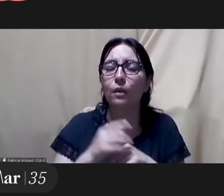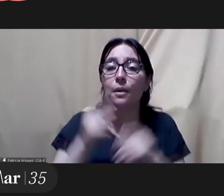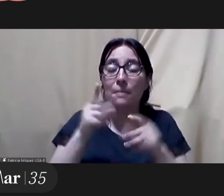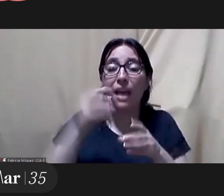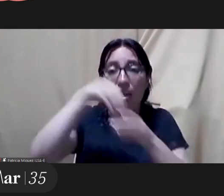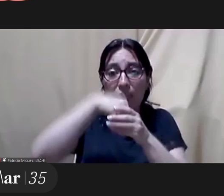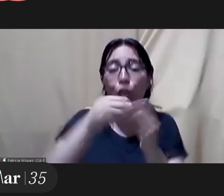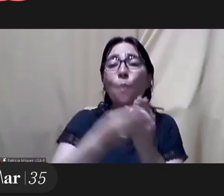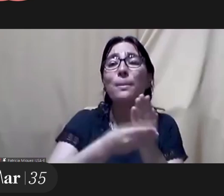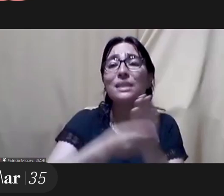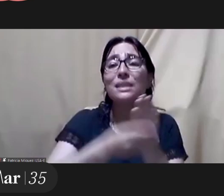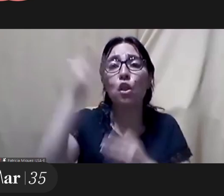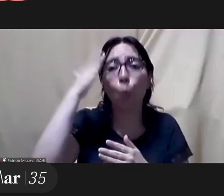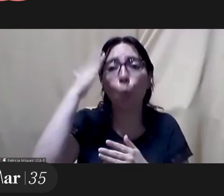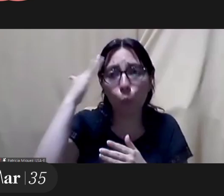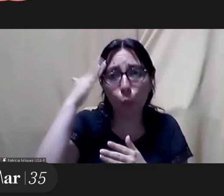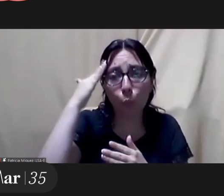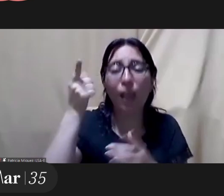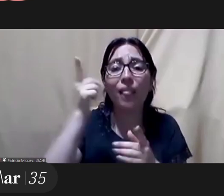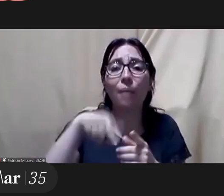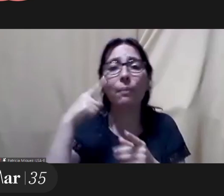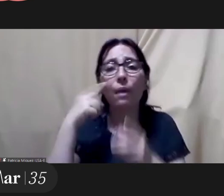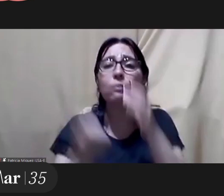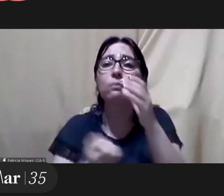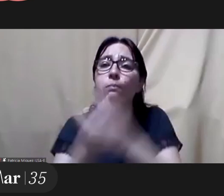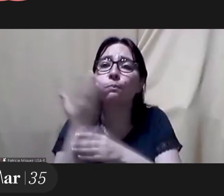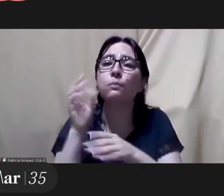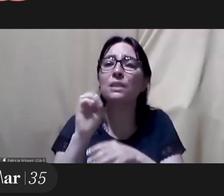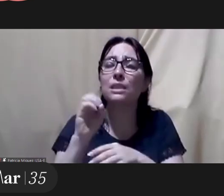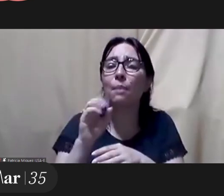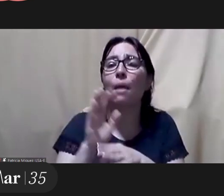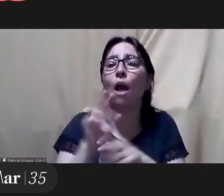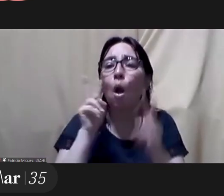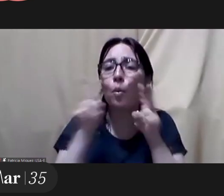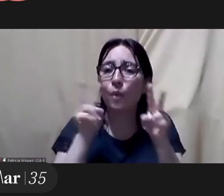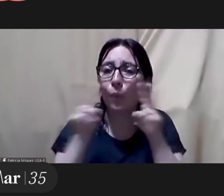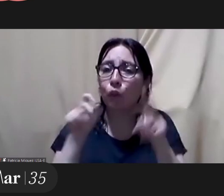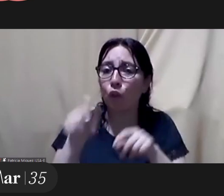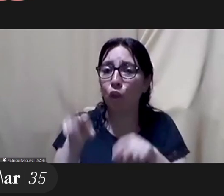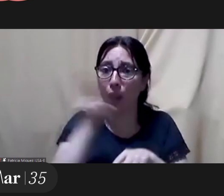so within the ministry of culture we created the observatory of women